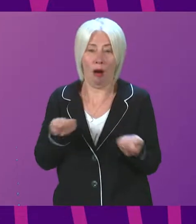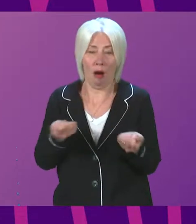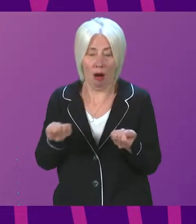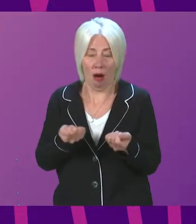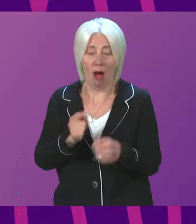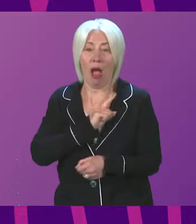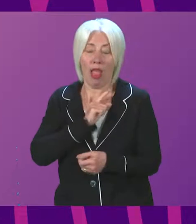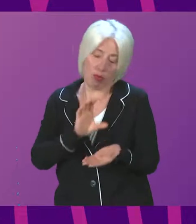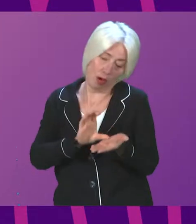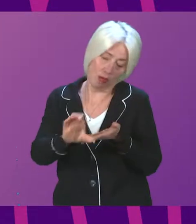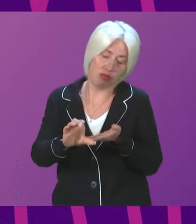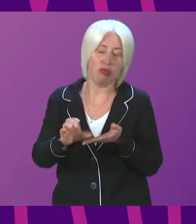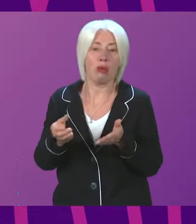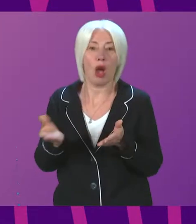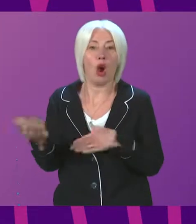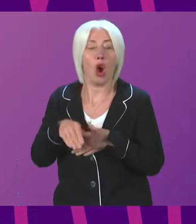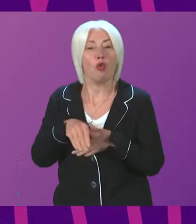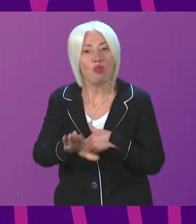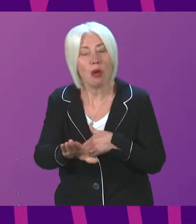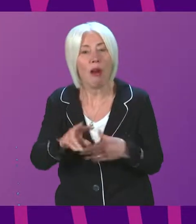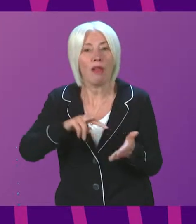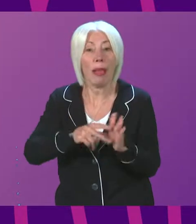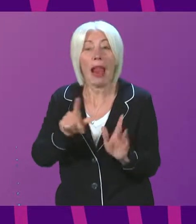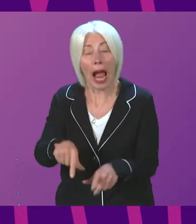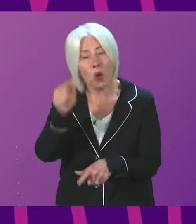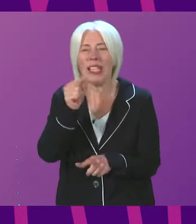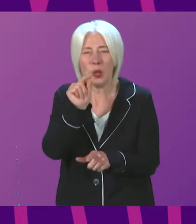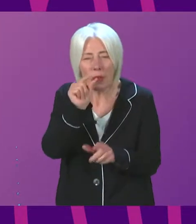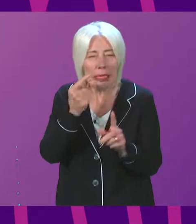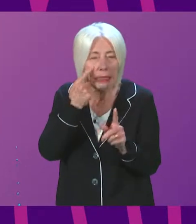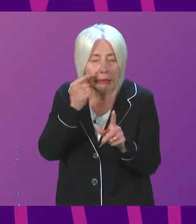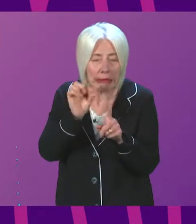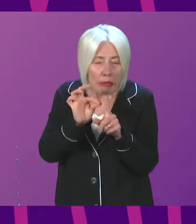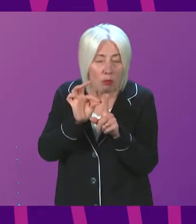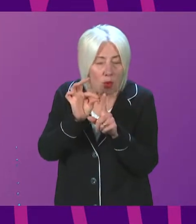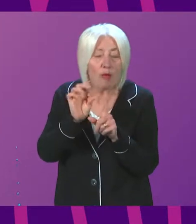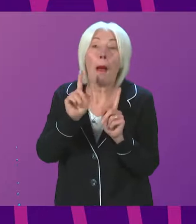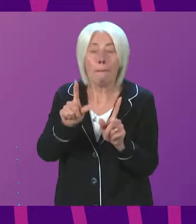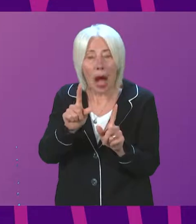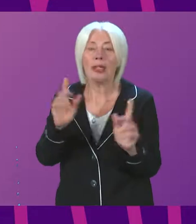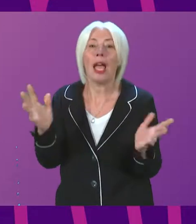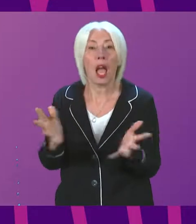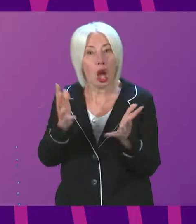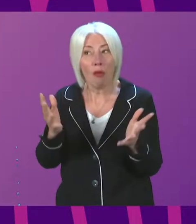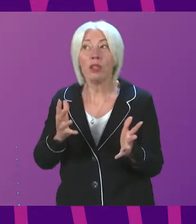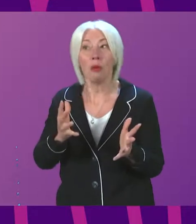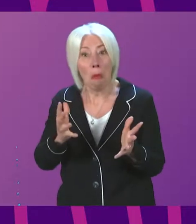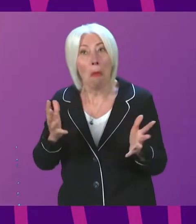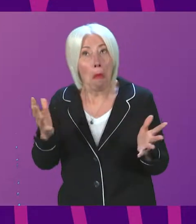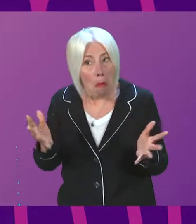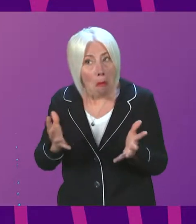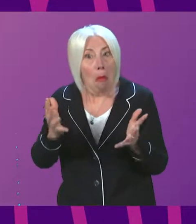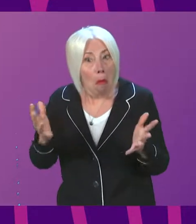in the recovery plan. And while these are tentative signs, it is encouraging that we are starting to see some of the improvements